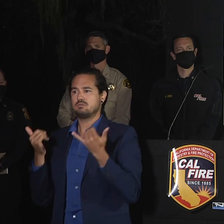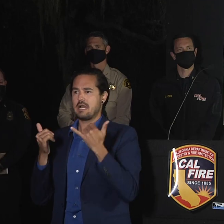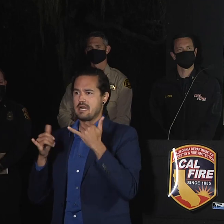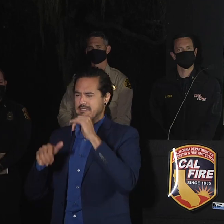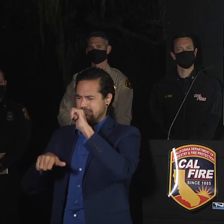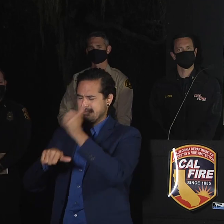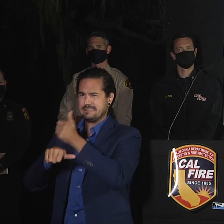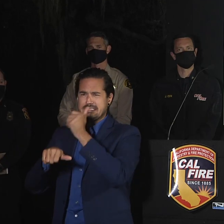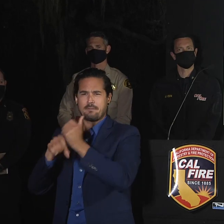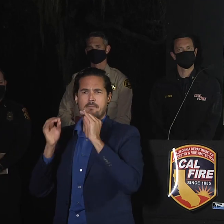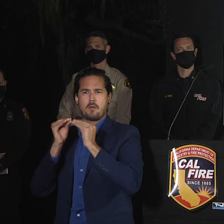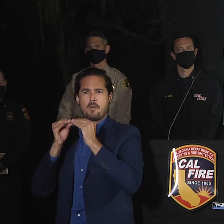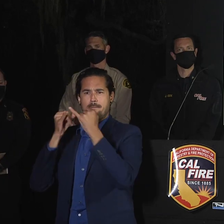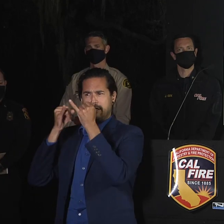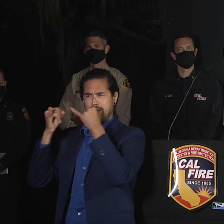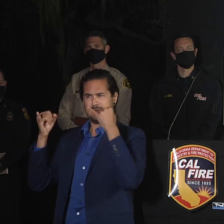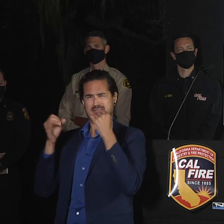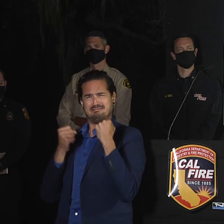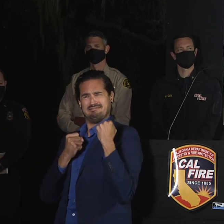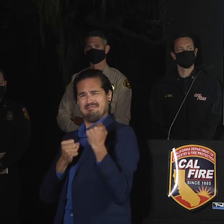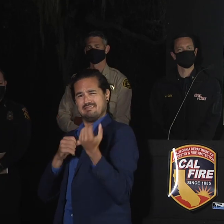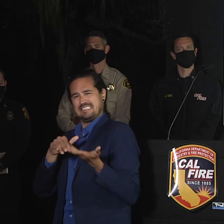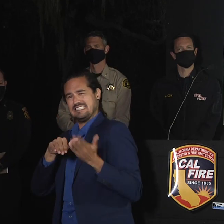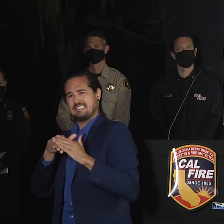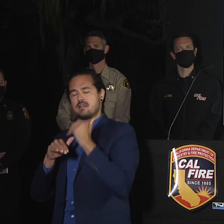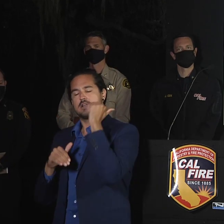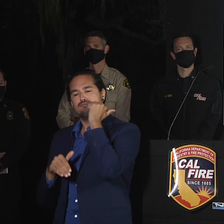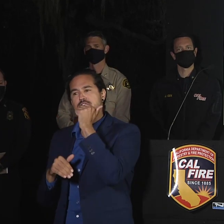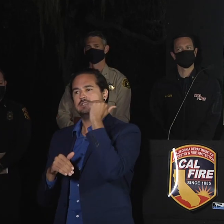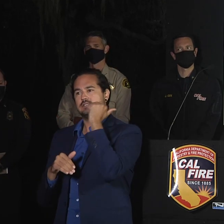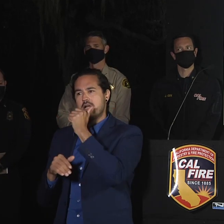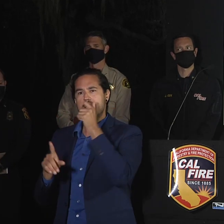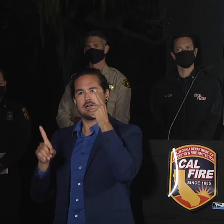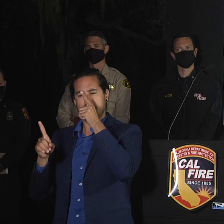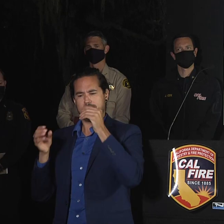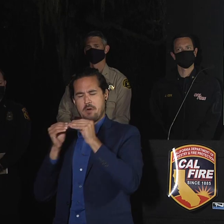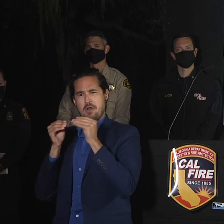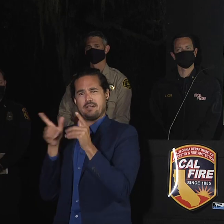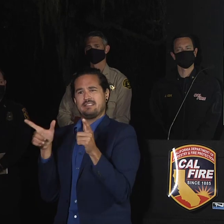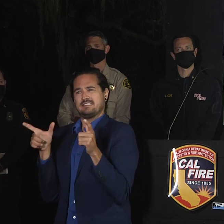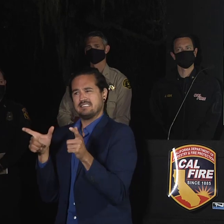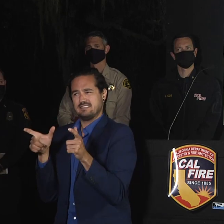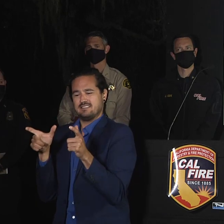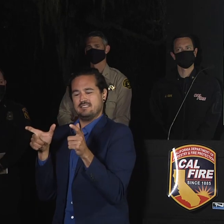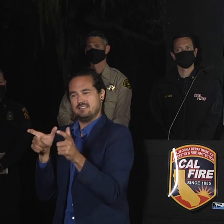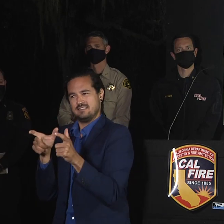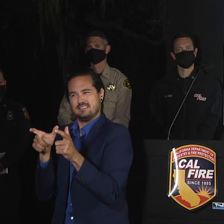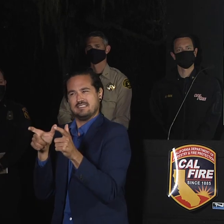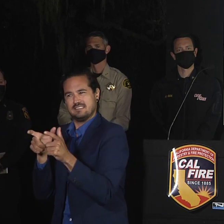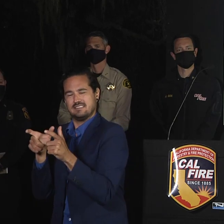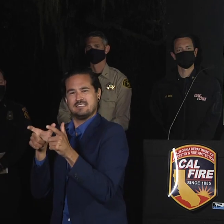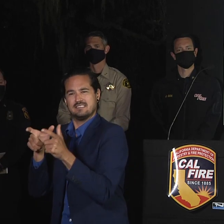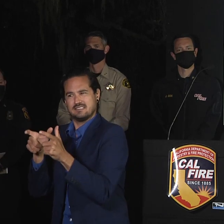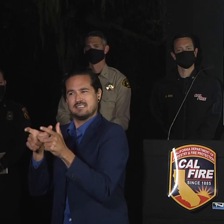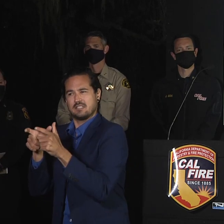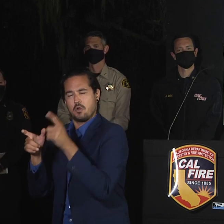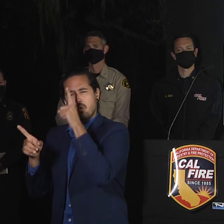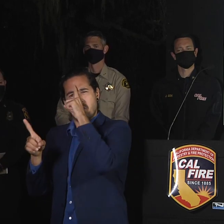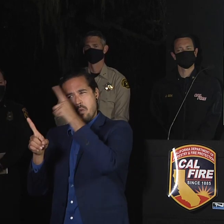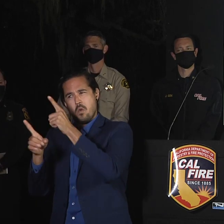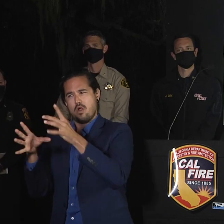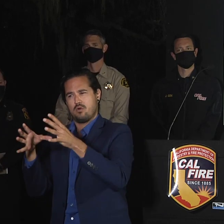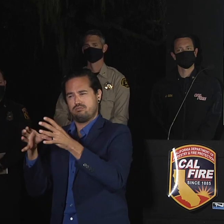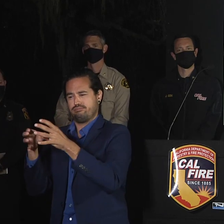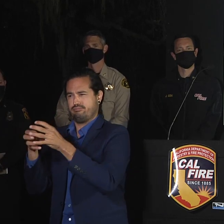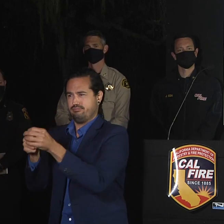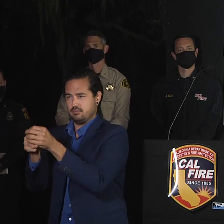Each day we increase our containment efforts on this incident and we'll continue to do that until we have it 100% contained and